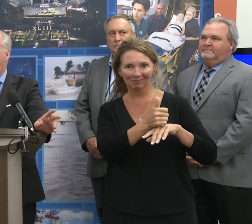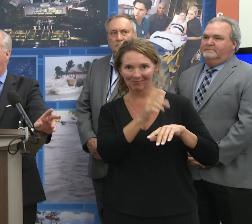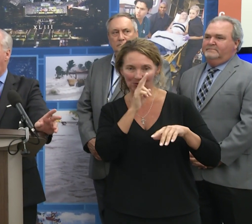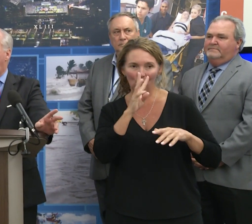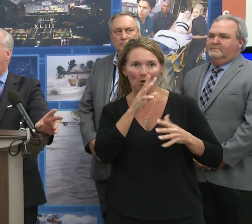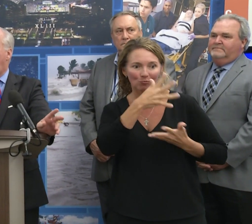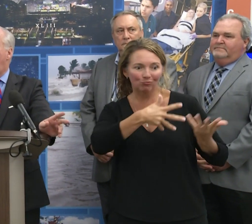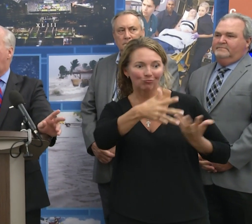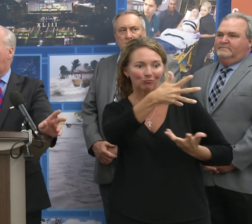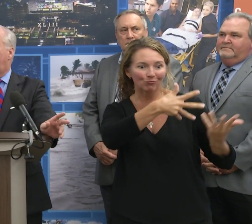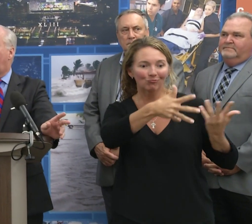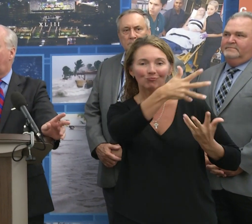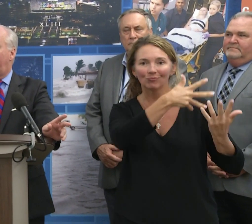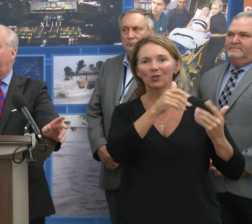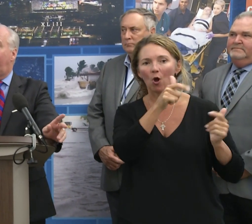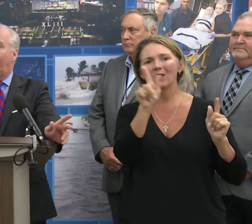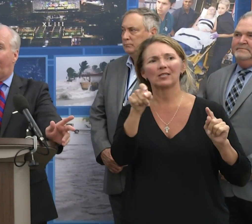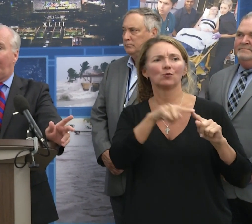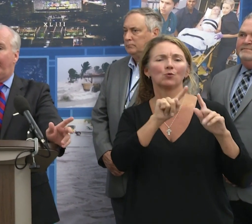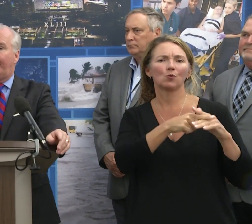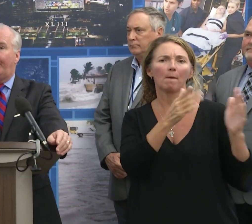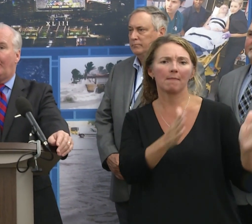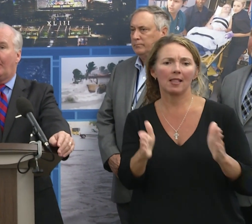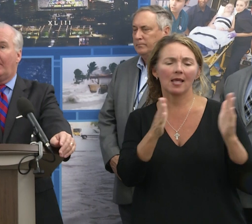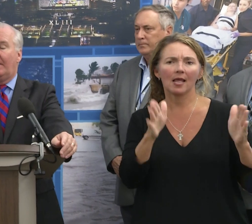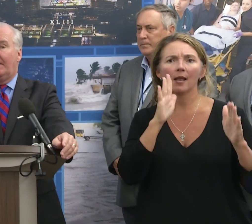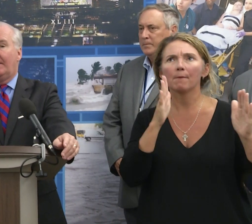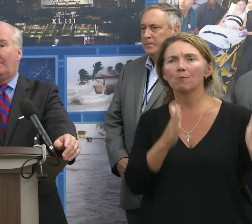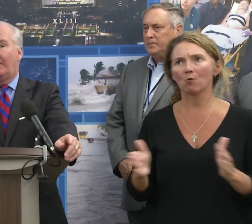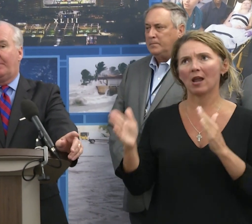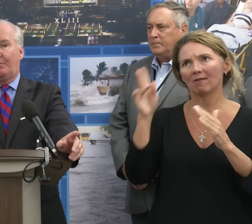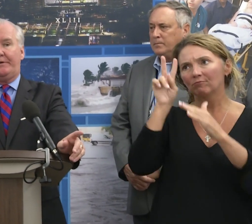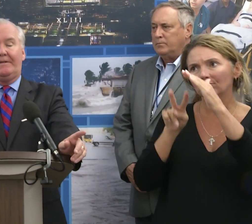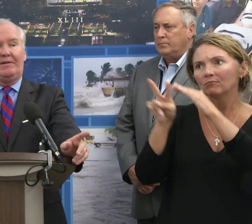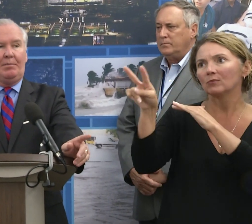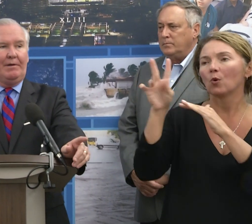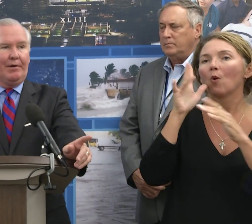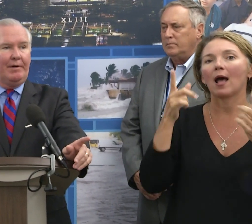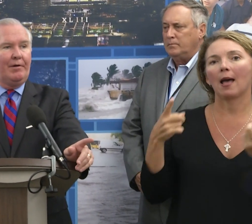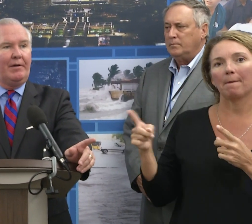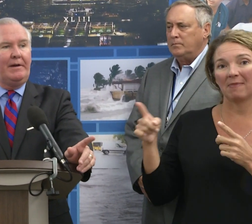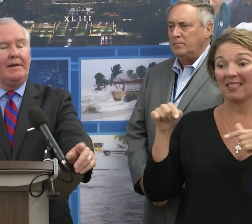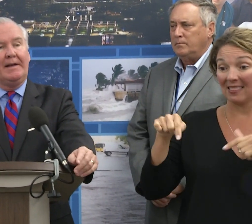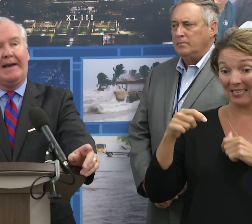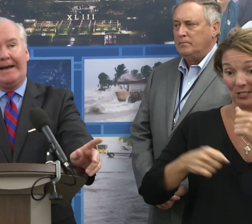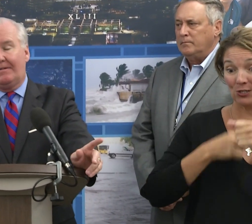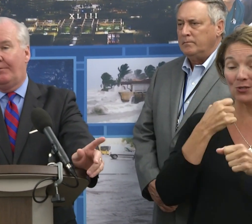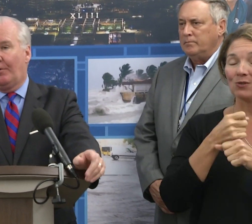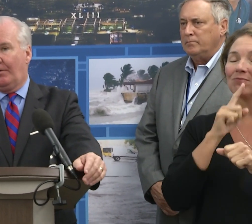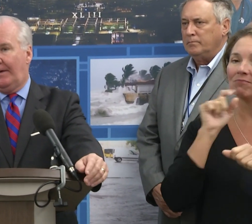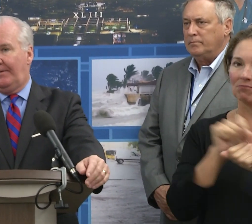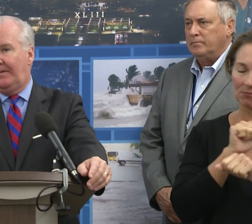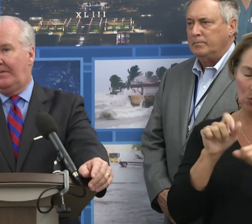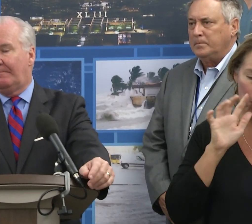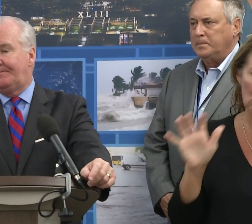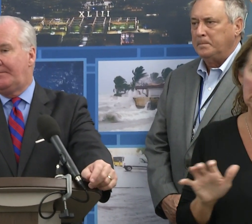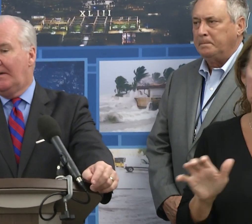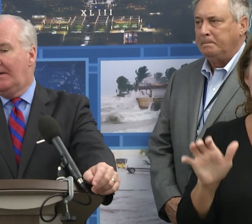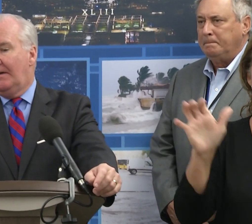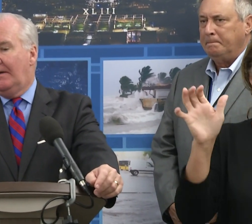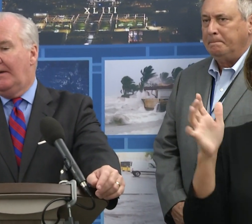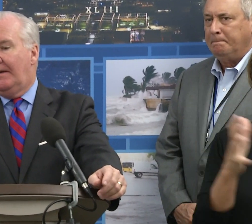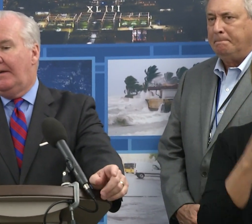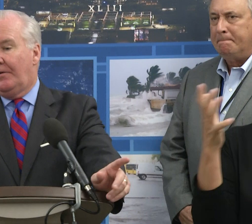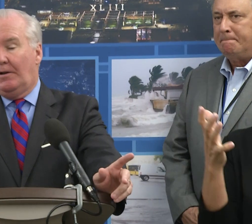now for everyone to start planning and preparing for what is predicted to be a very, very active hurricane season.